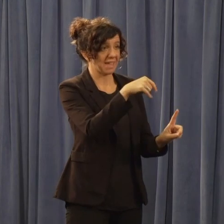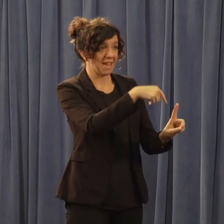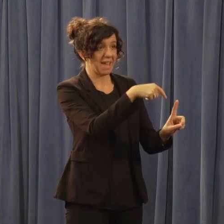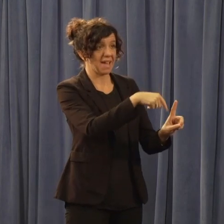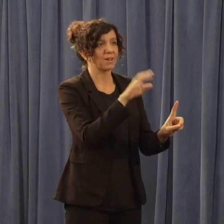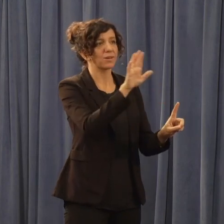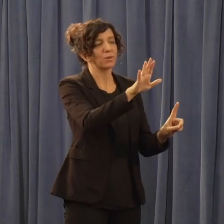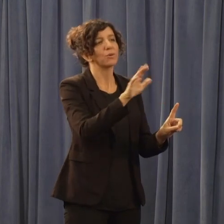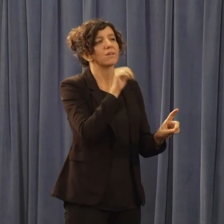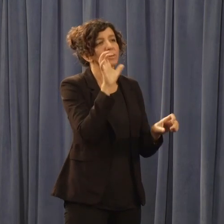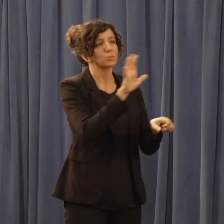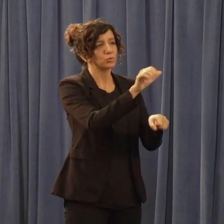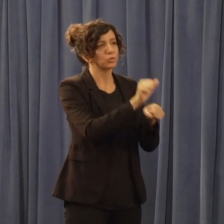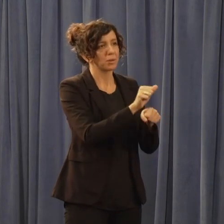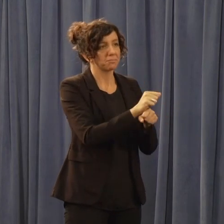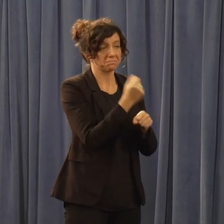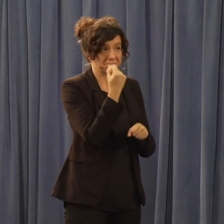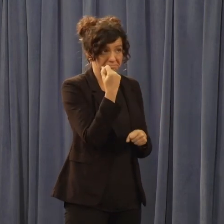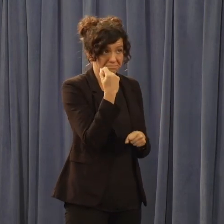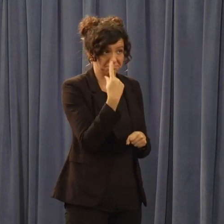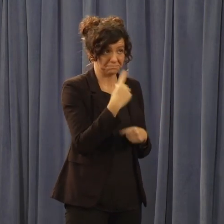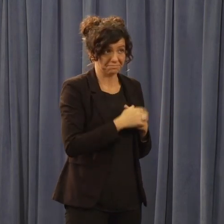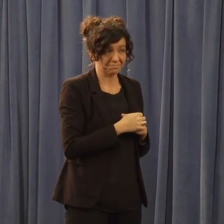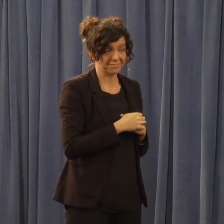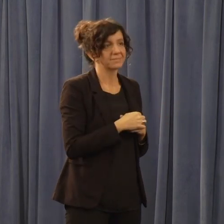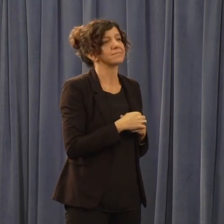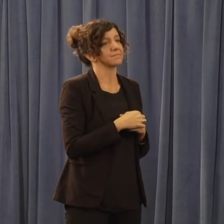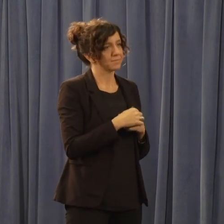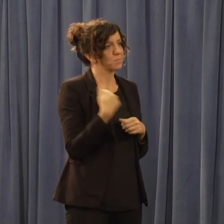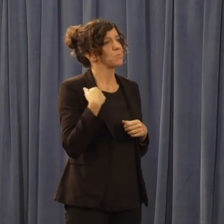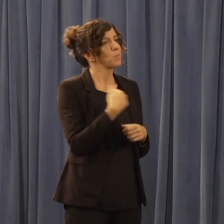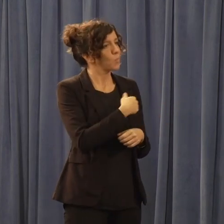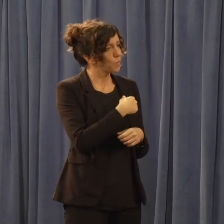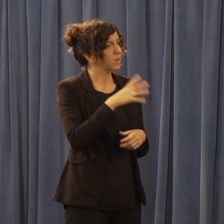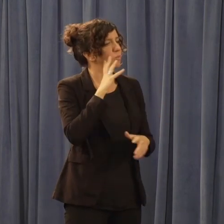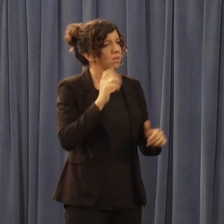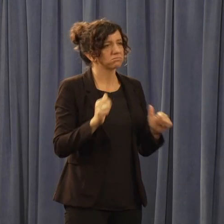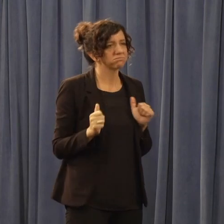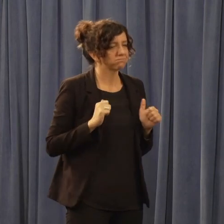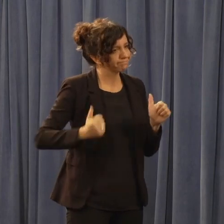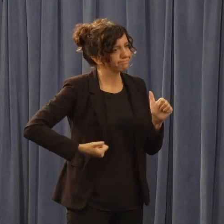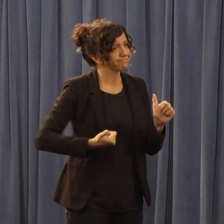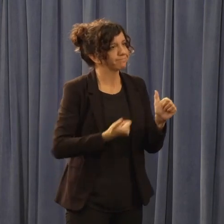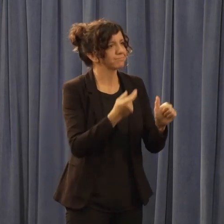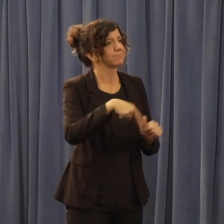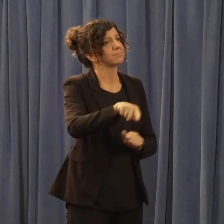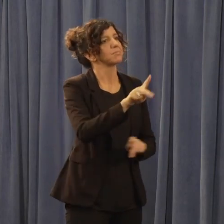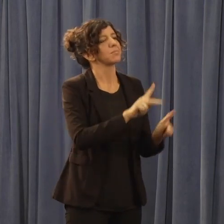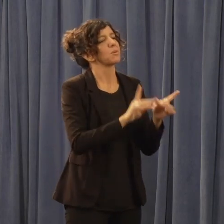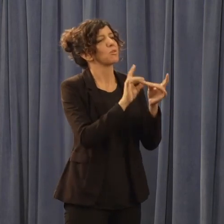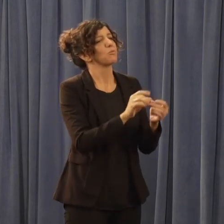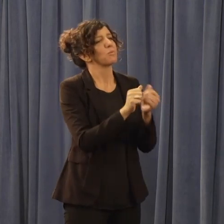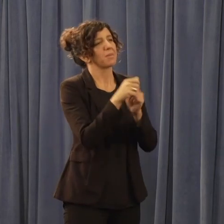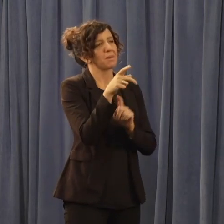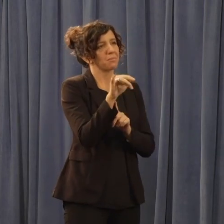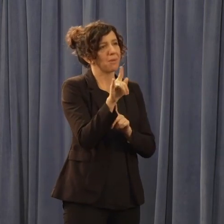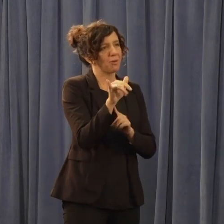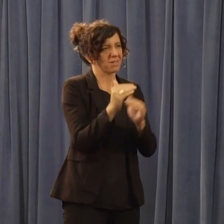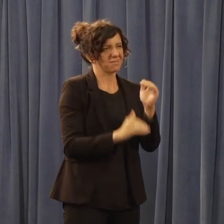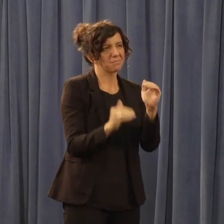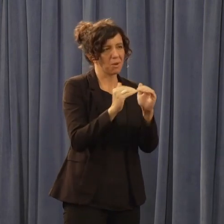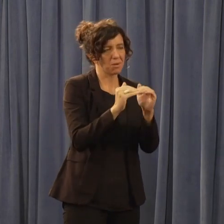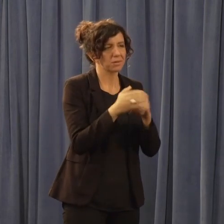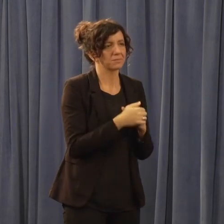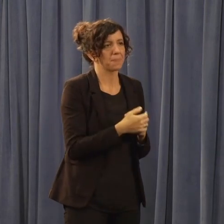accountability in this space. And so we are going aggressively on the parity issue as a